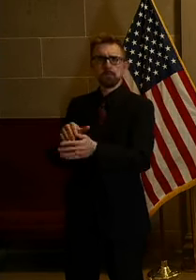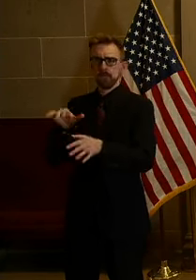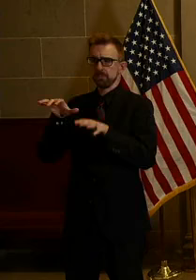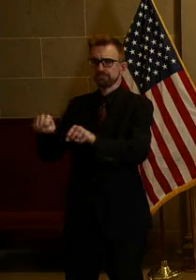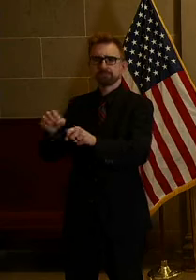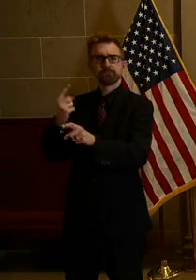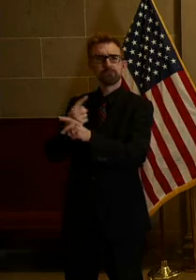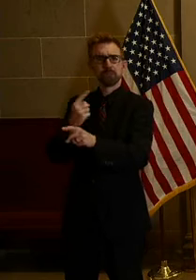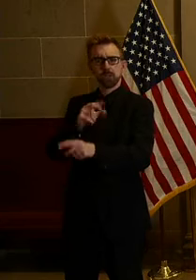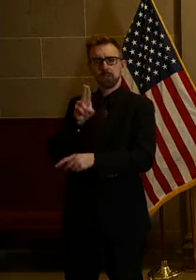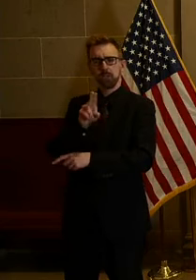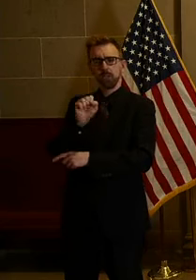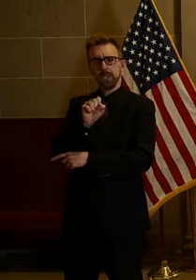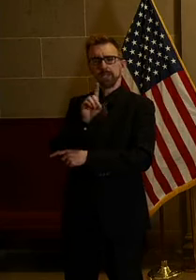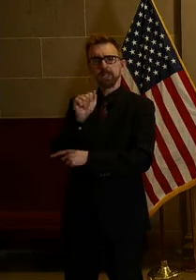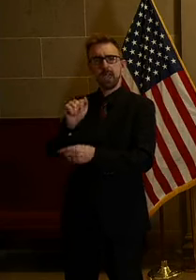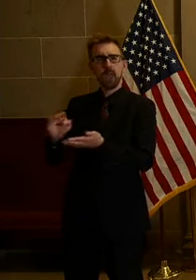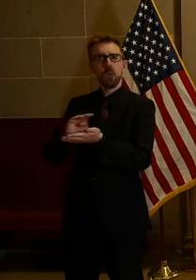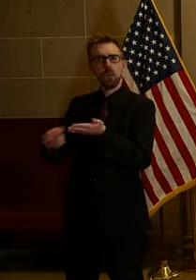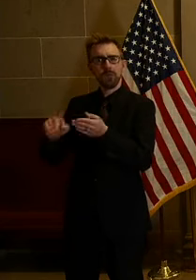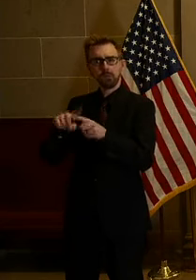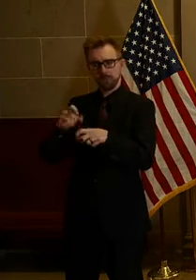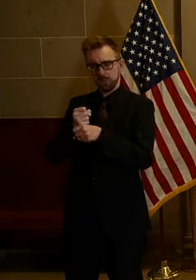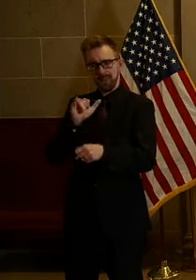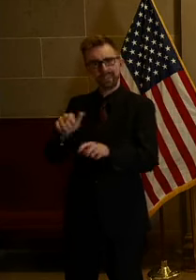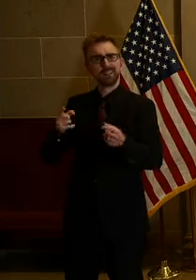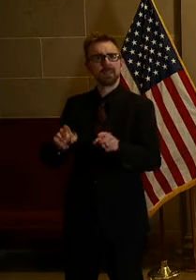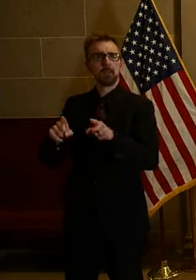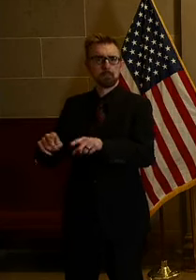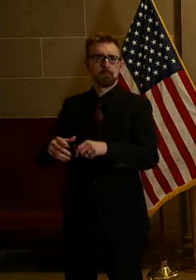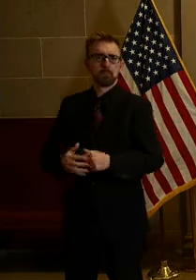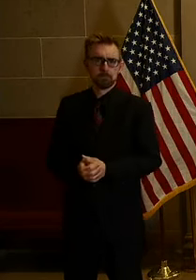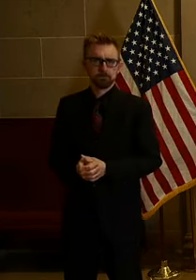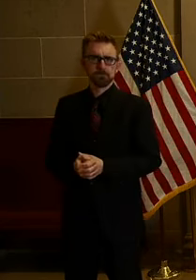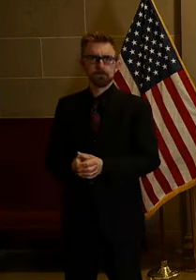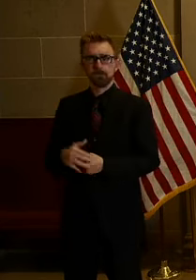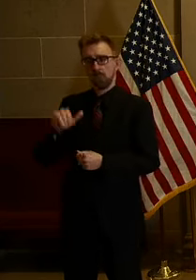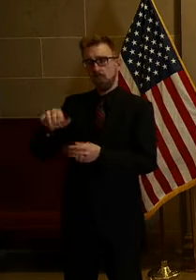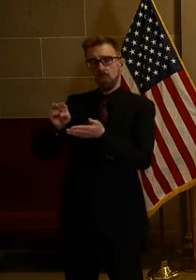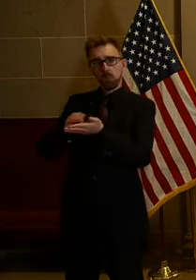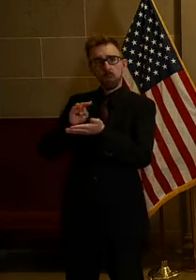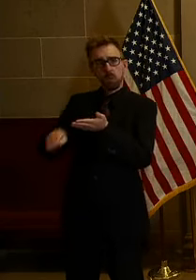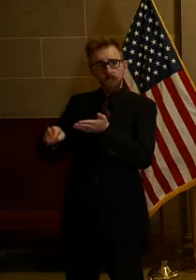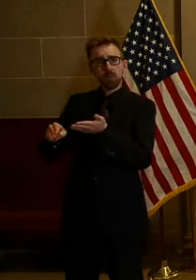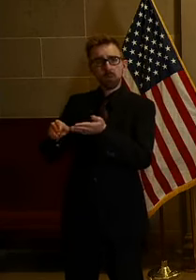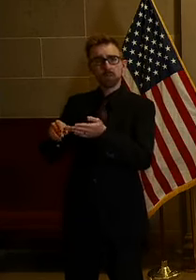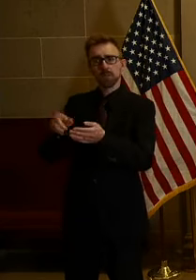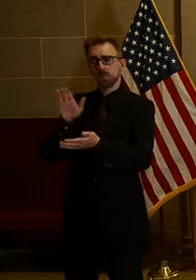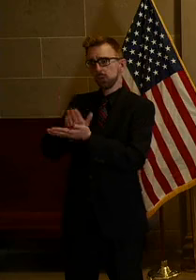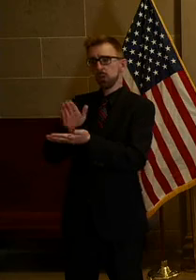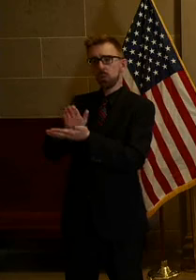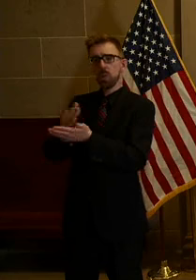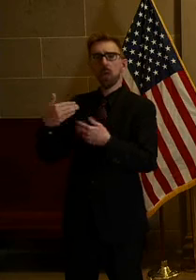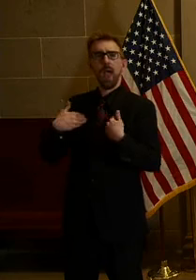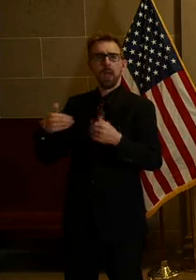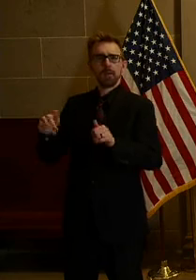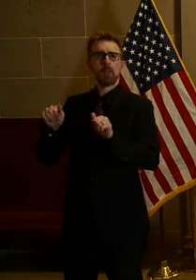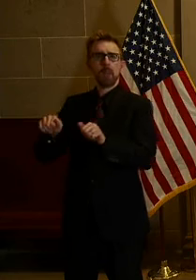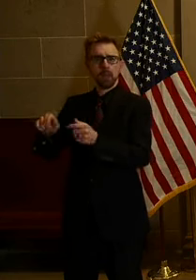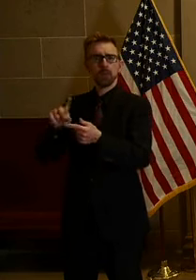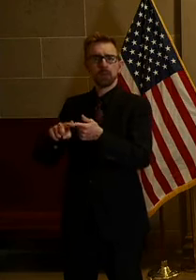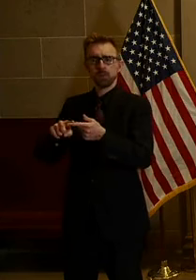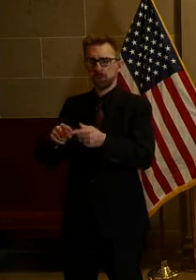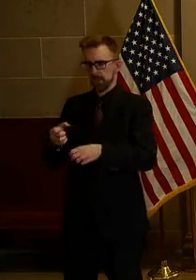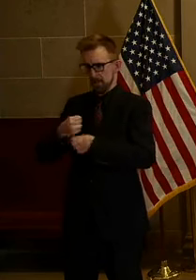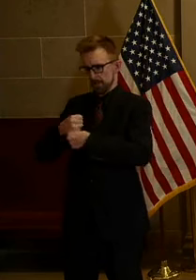USDA waivers to make this possible. Those waivers give schools the ability to prepare and serve